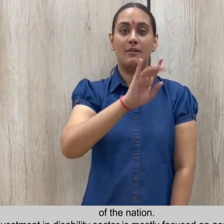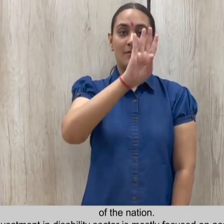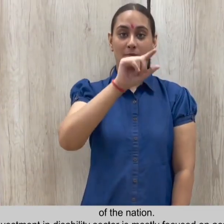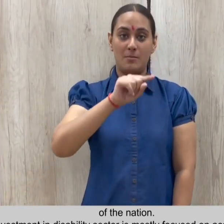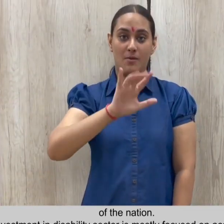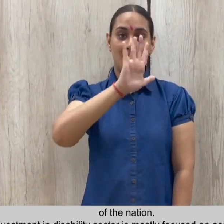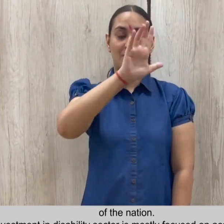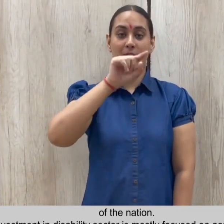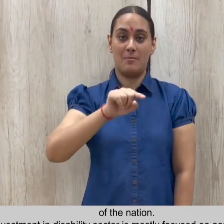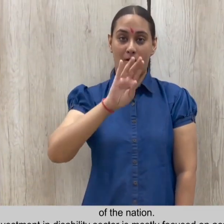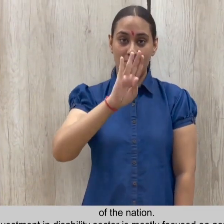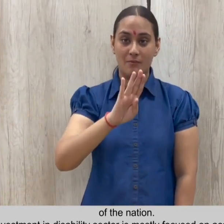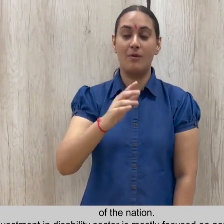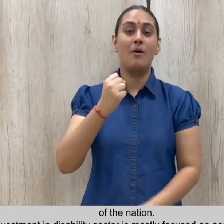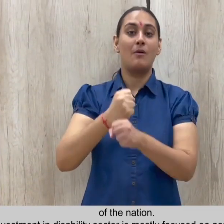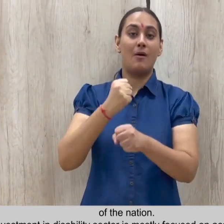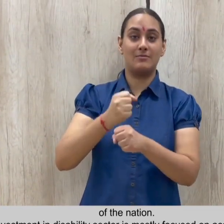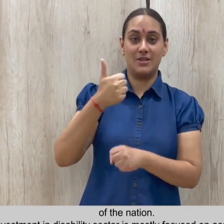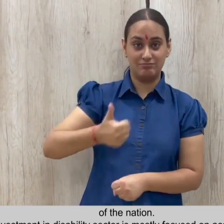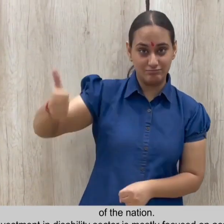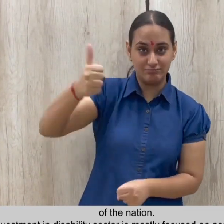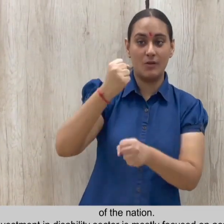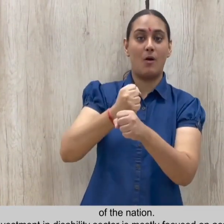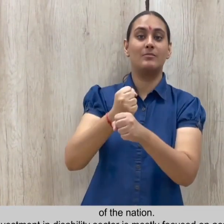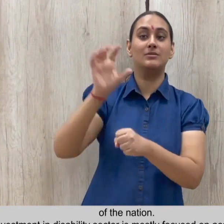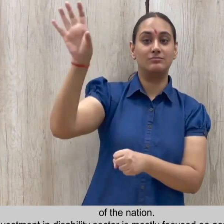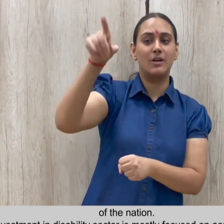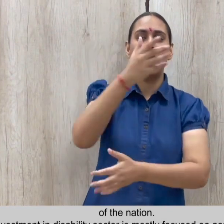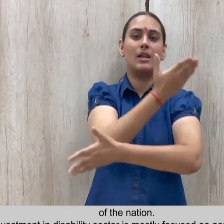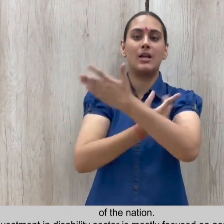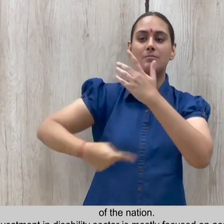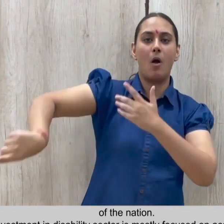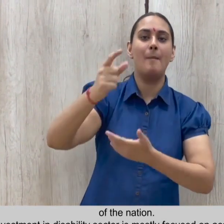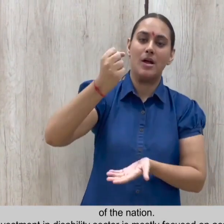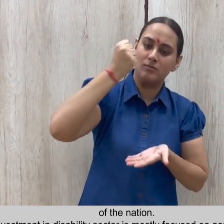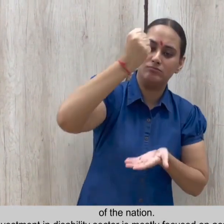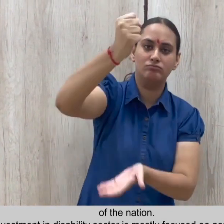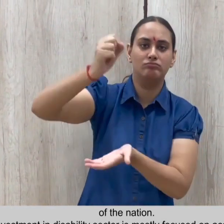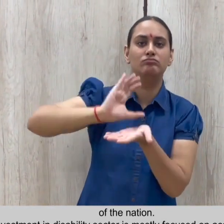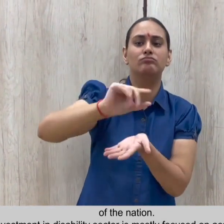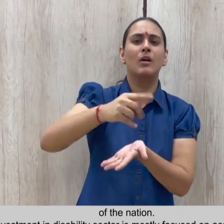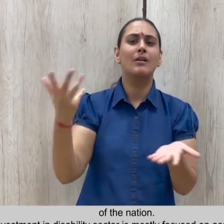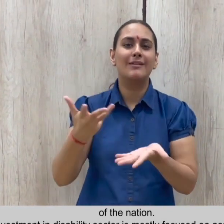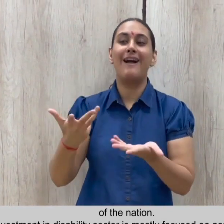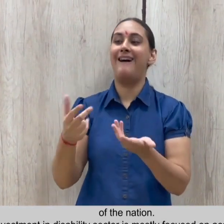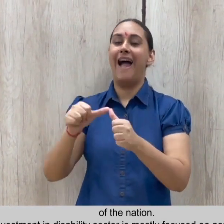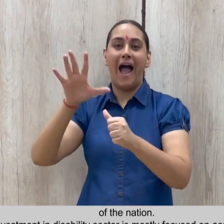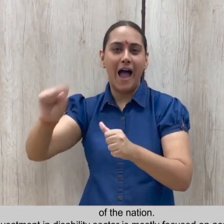14.5.4 Presently, the investment in disability sector is mostly focused on